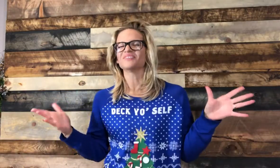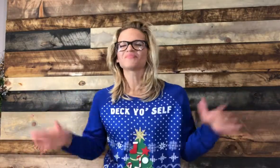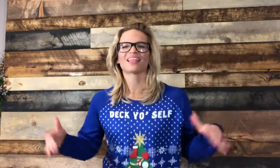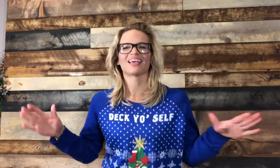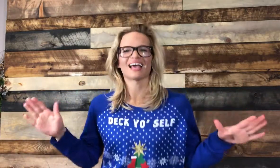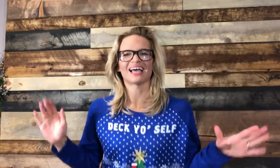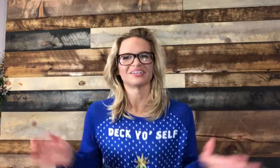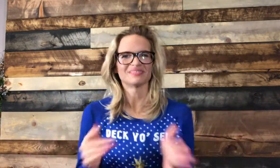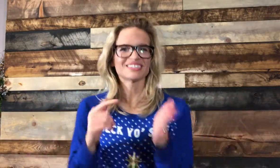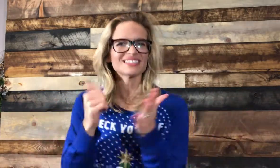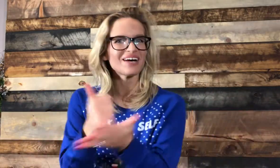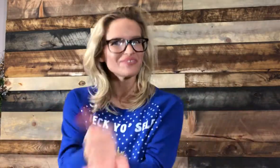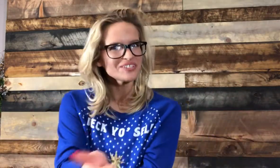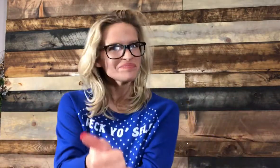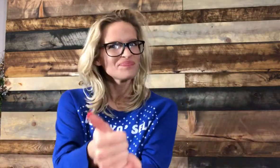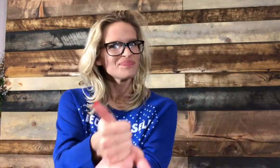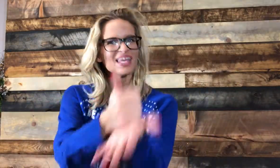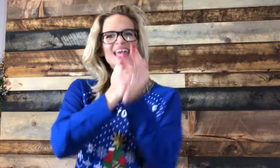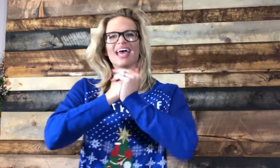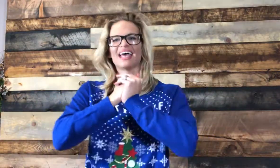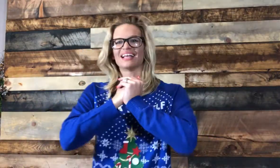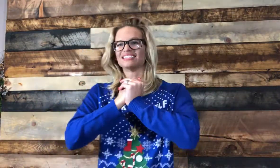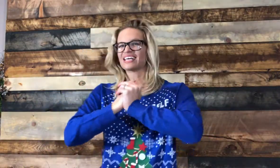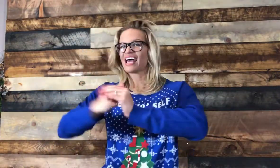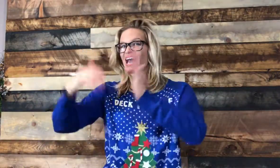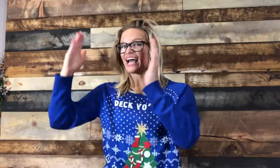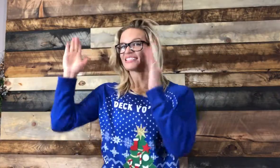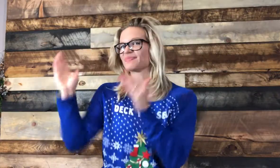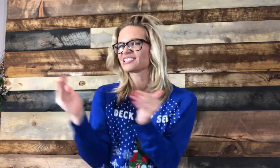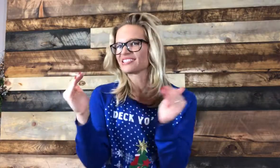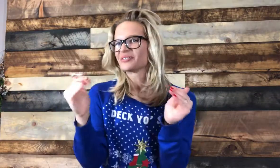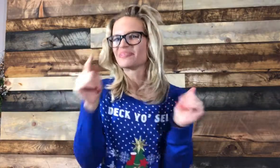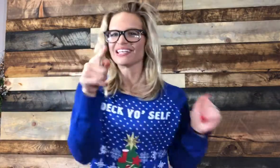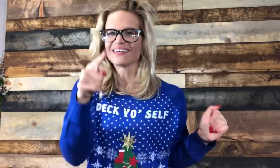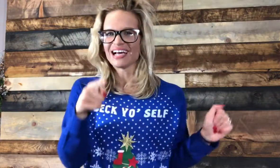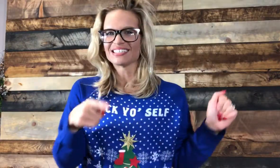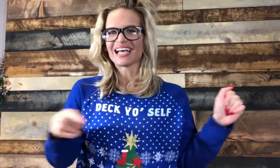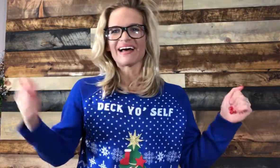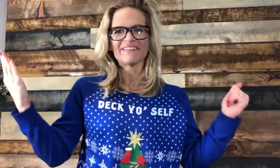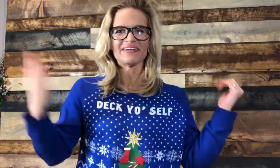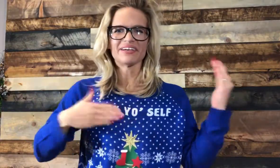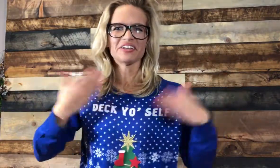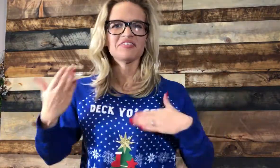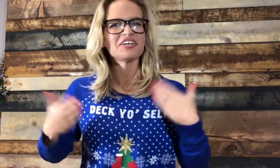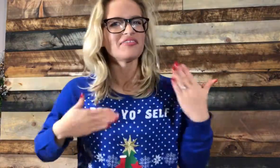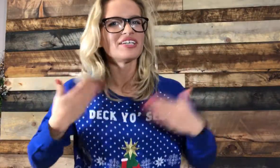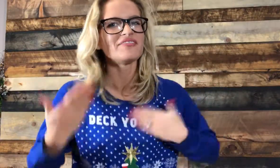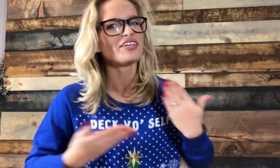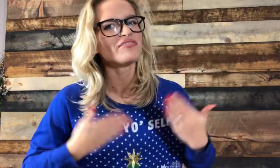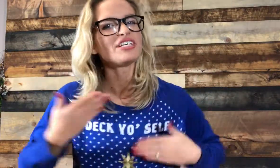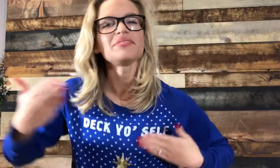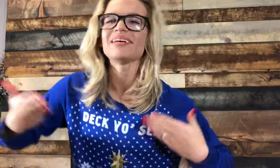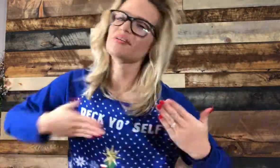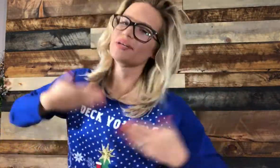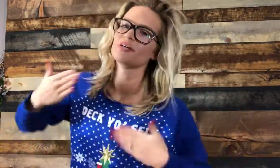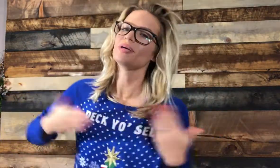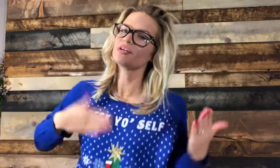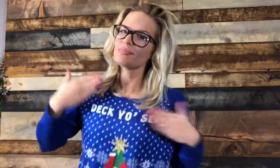I hope this was helpful. And. I especially hope that you guys have a very, very, very, very, very, very, merry, merry, merry,